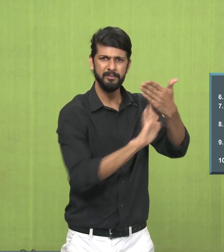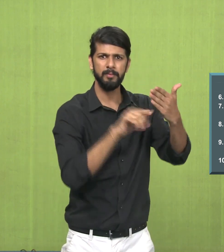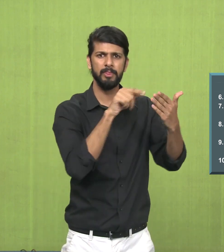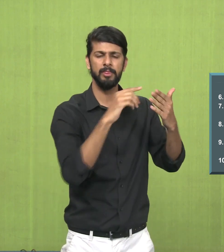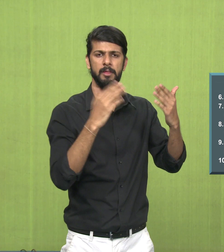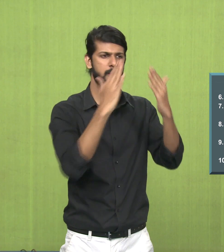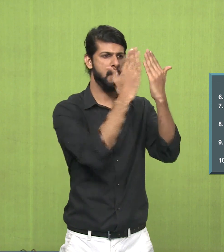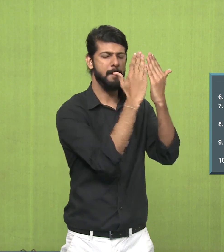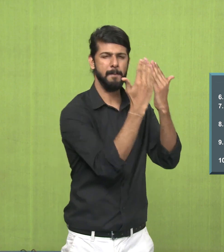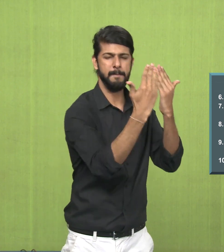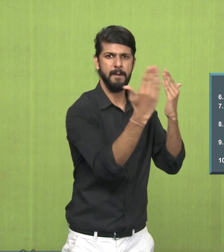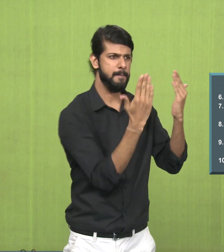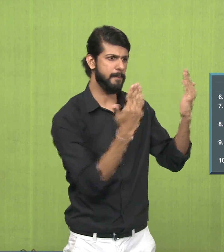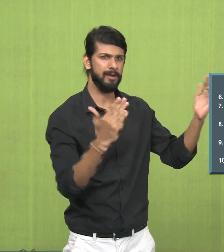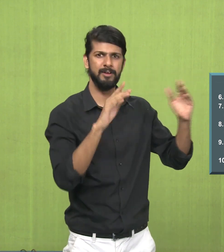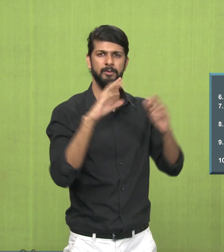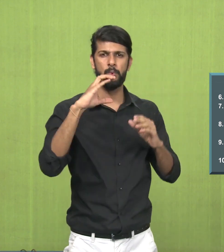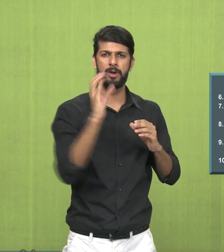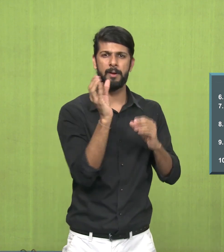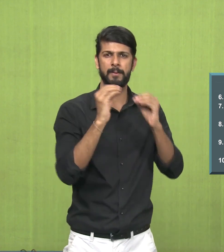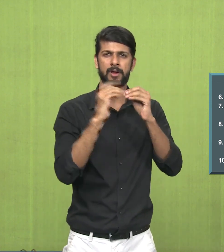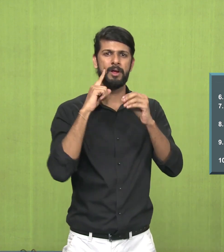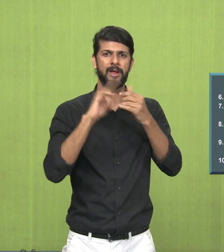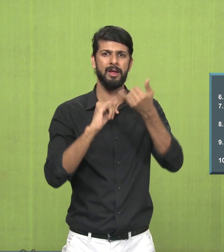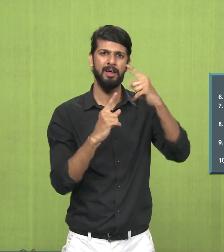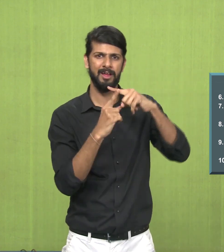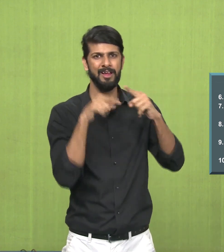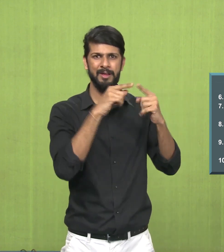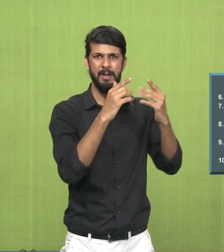Describe the painting, Magician.